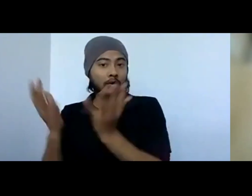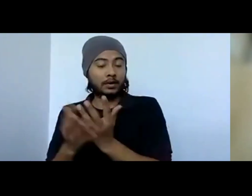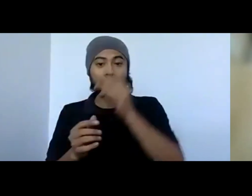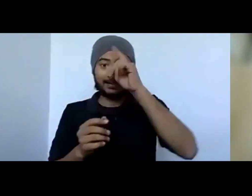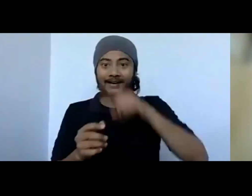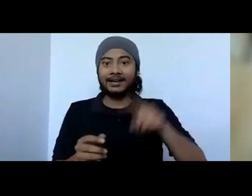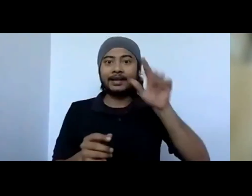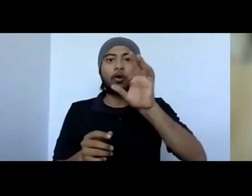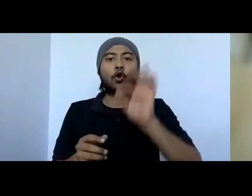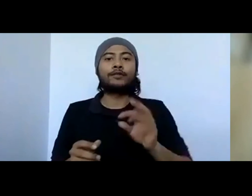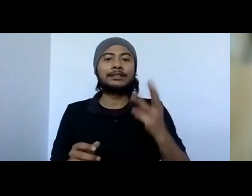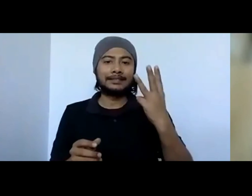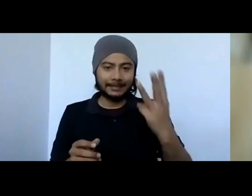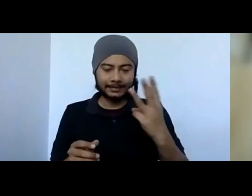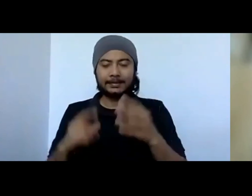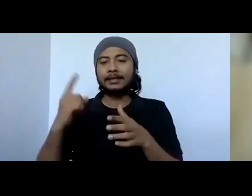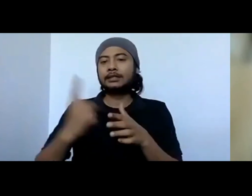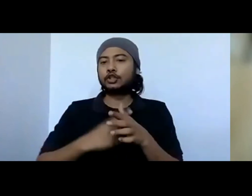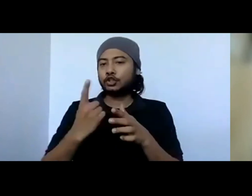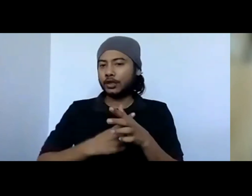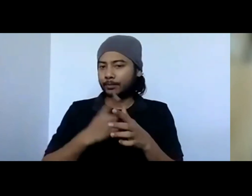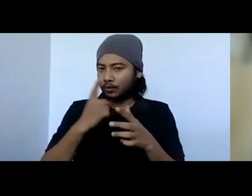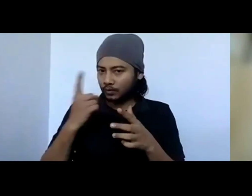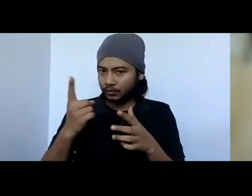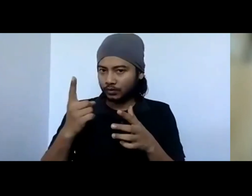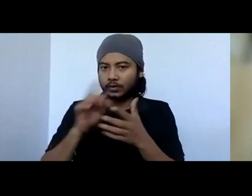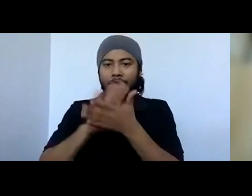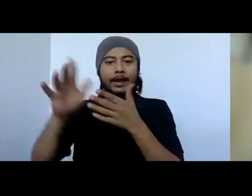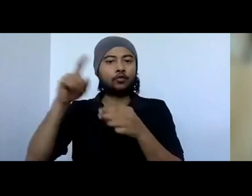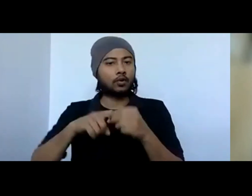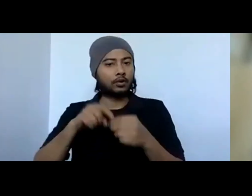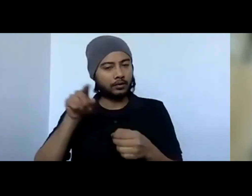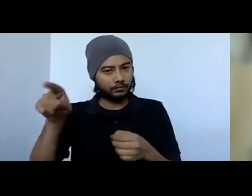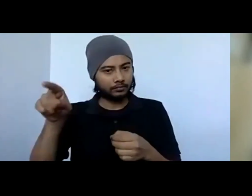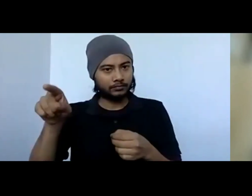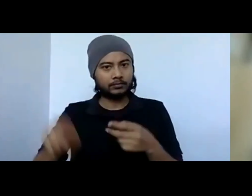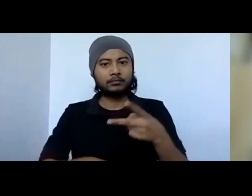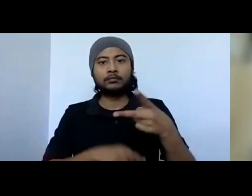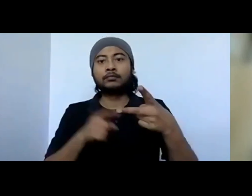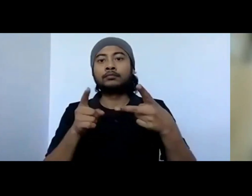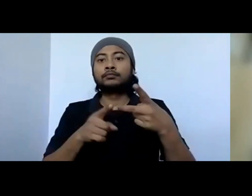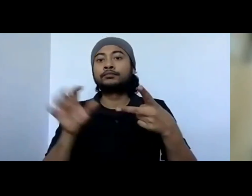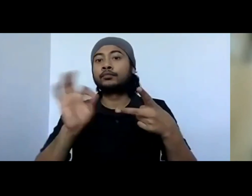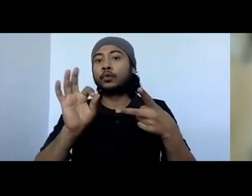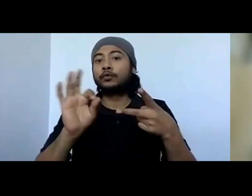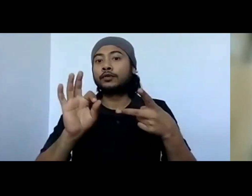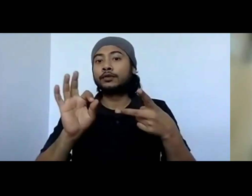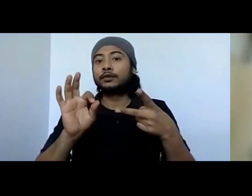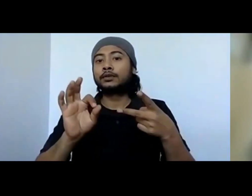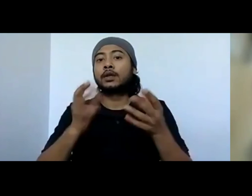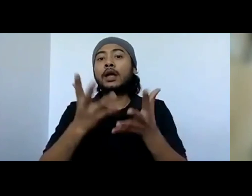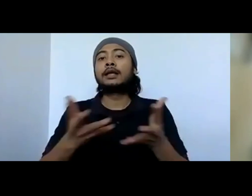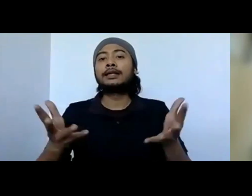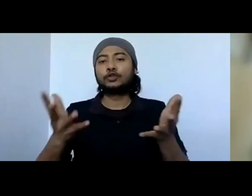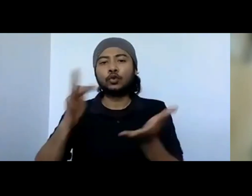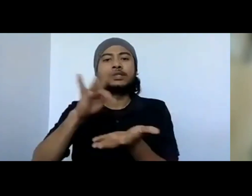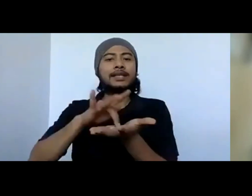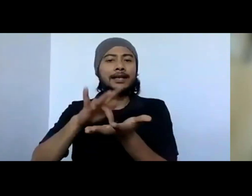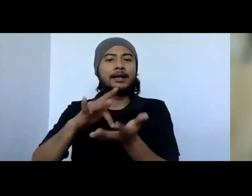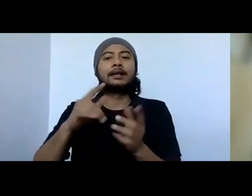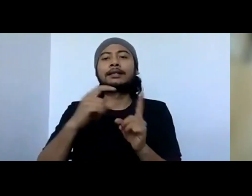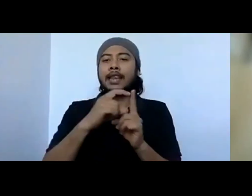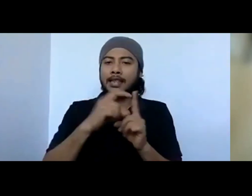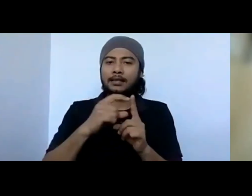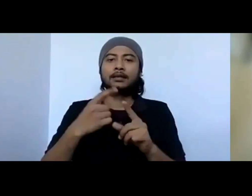which is based out in Jaipur, headquartered in Jaipur. And we have our office, the source center in Delhi, as well as in Kolkata.